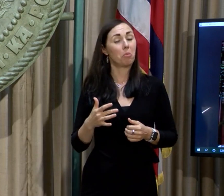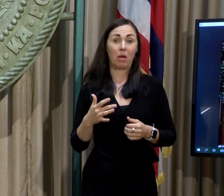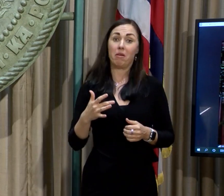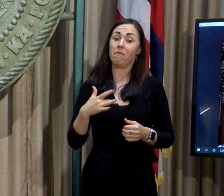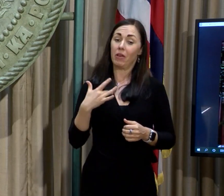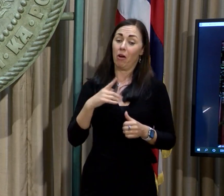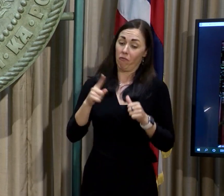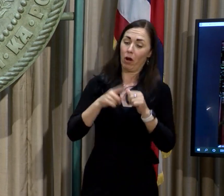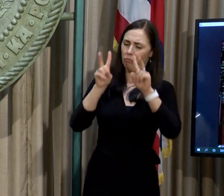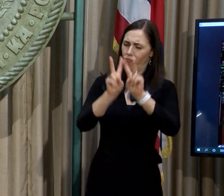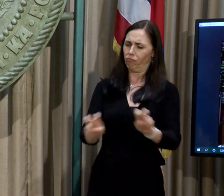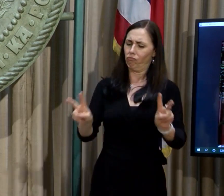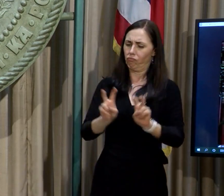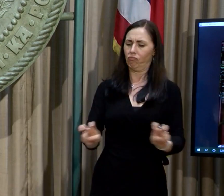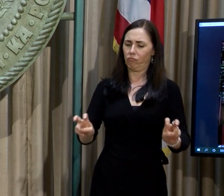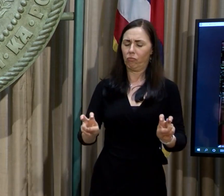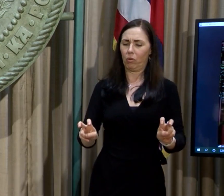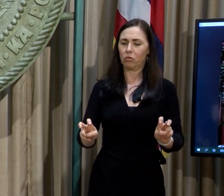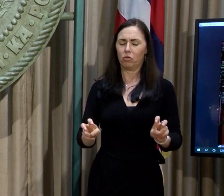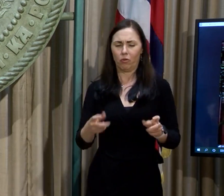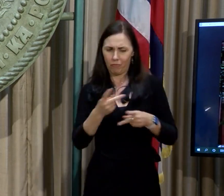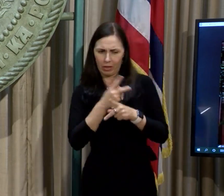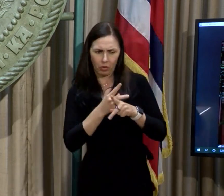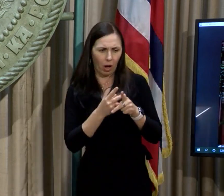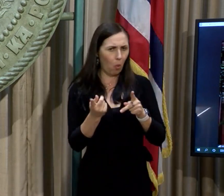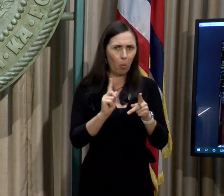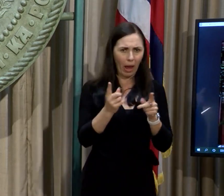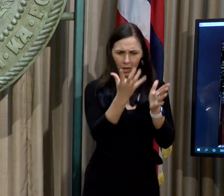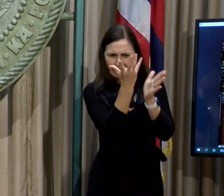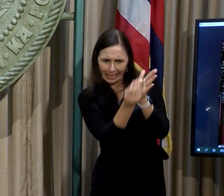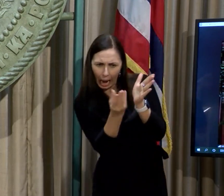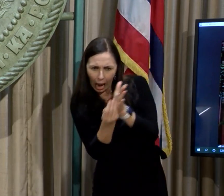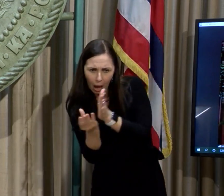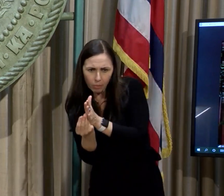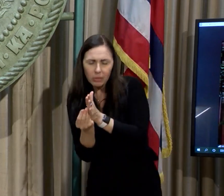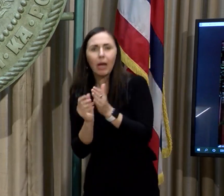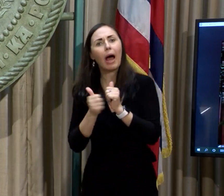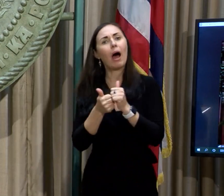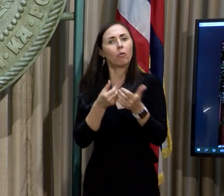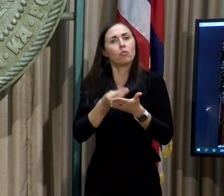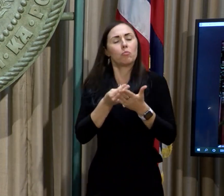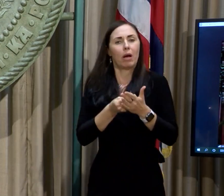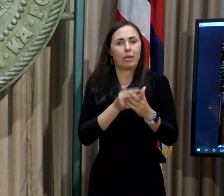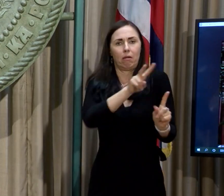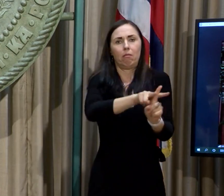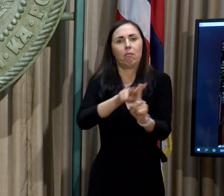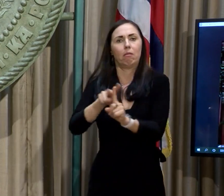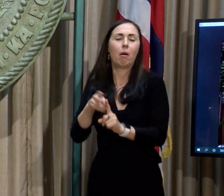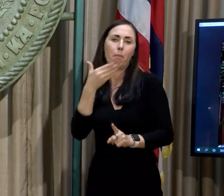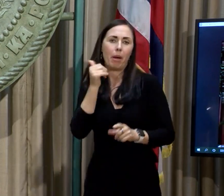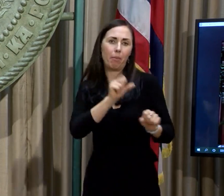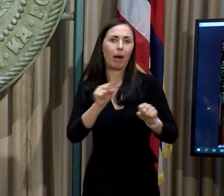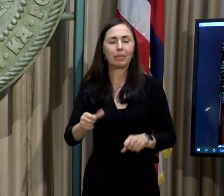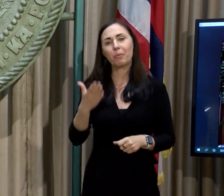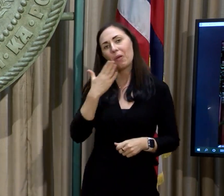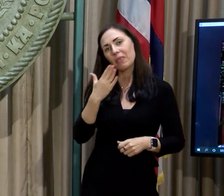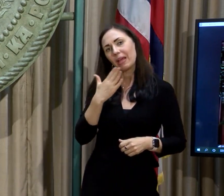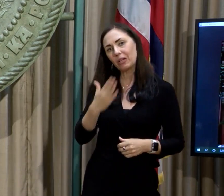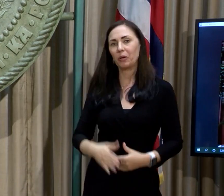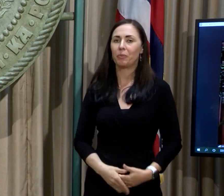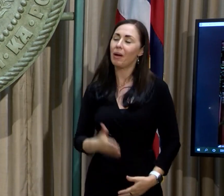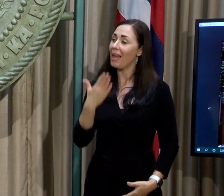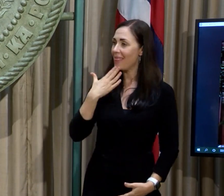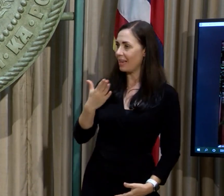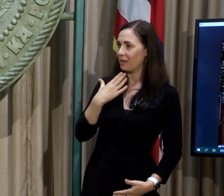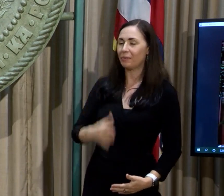help us identify any gaps and focus the funds in the appropriate places. Thank you all. Thank you, Governor. Thank you,